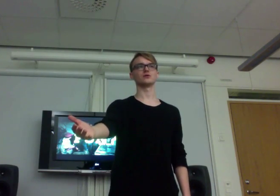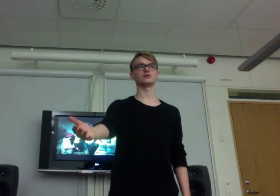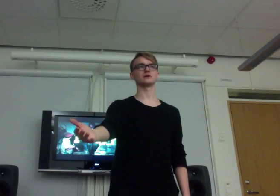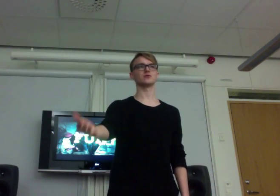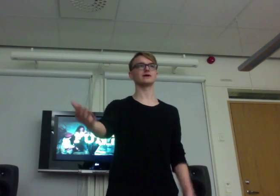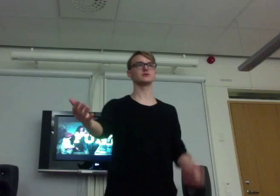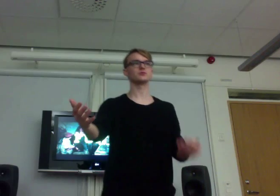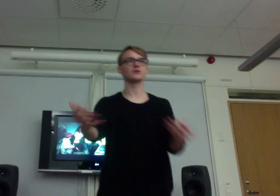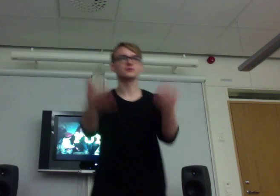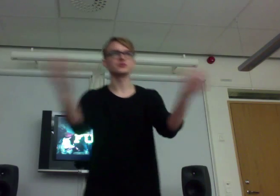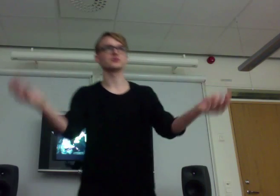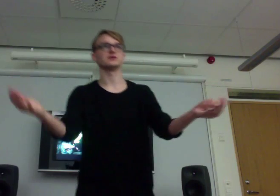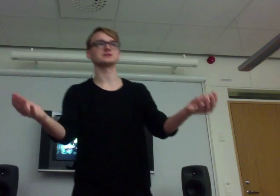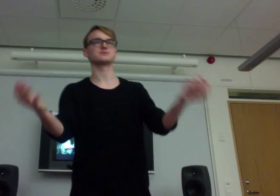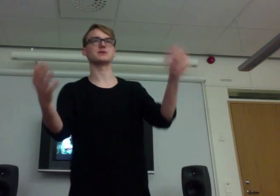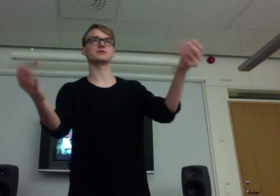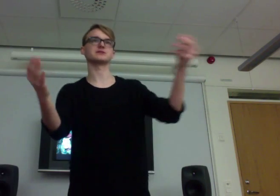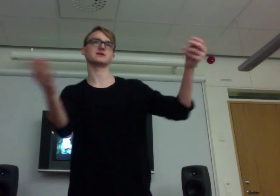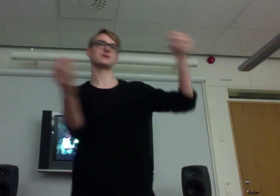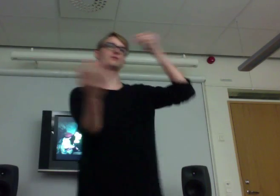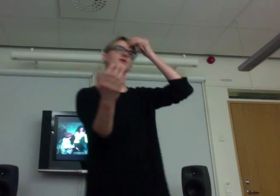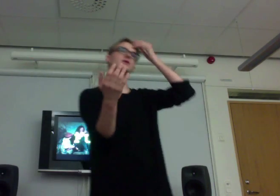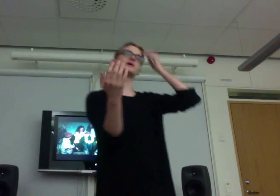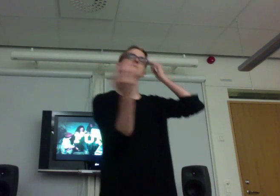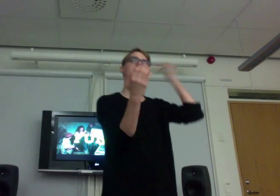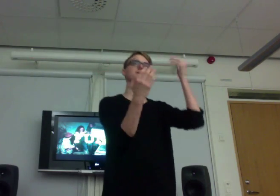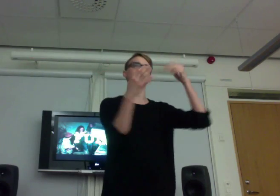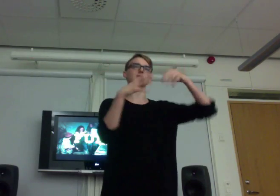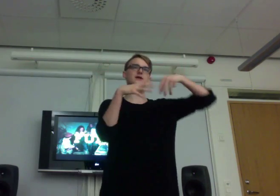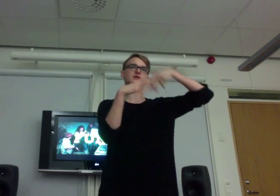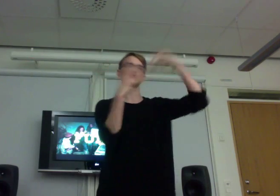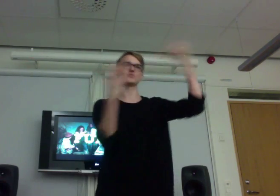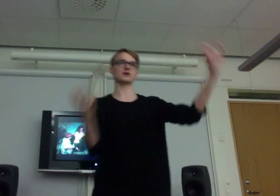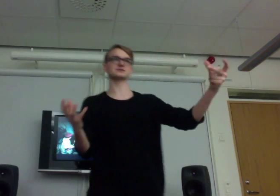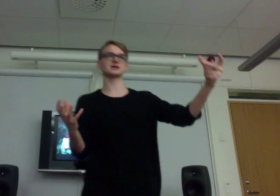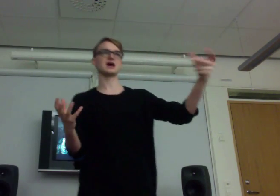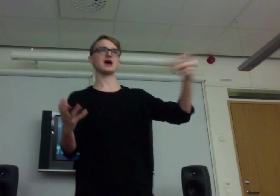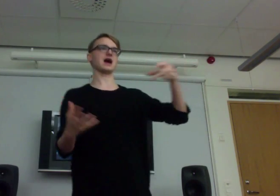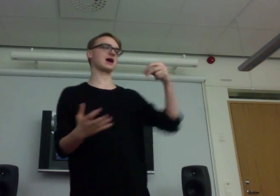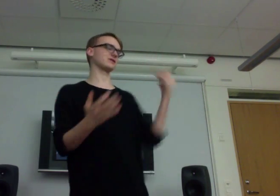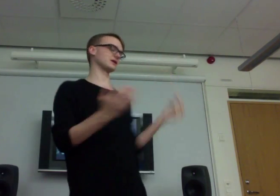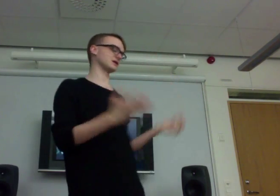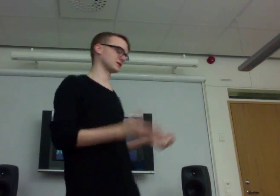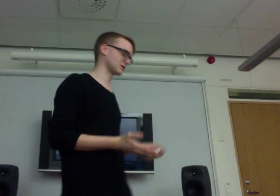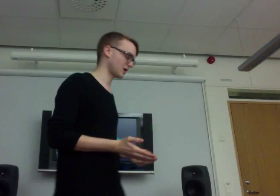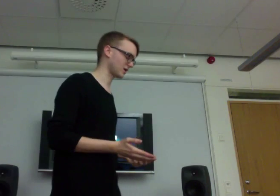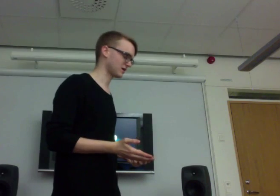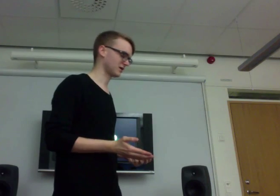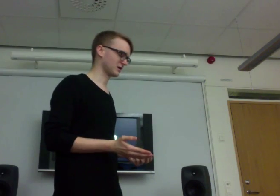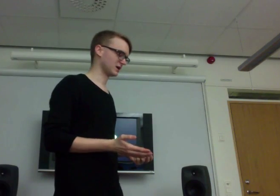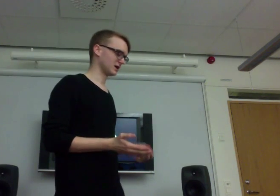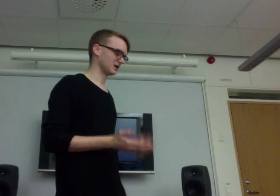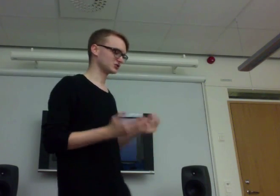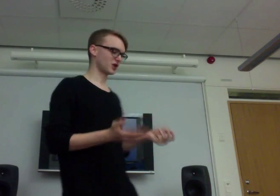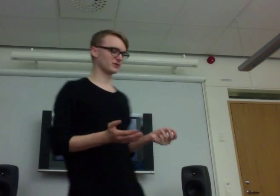Why do we want to do this? People say, people in, in, like, in US and in, uh, in Germany,